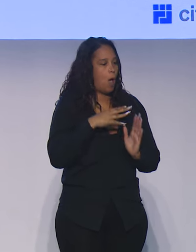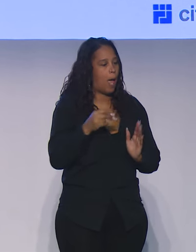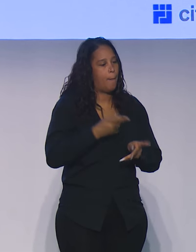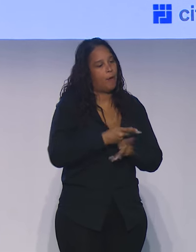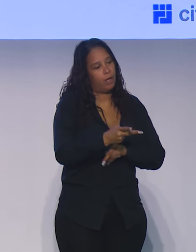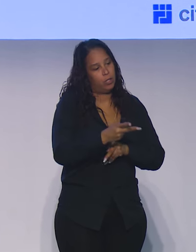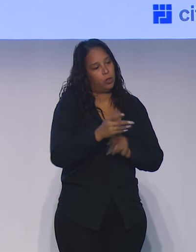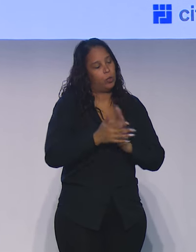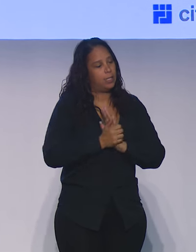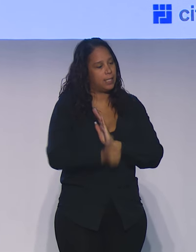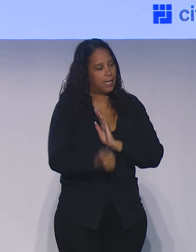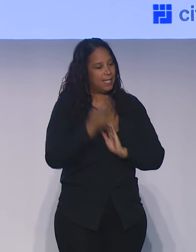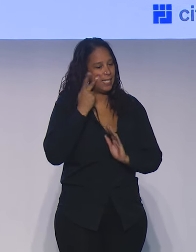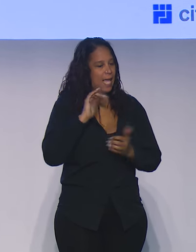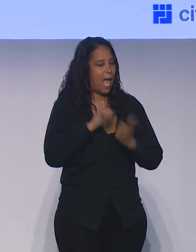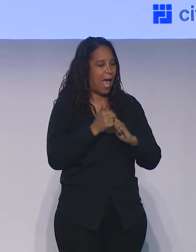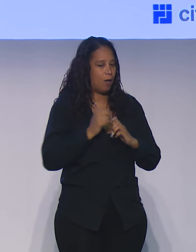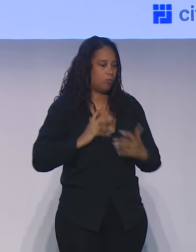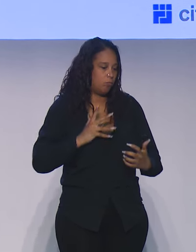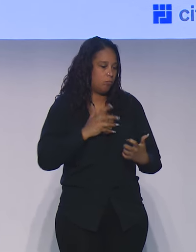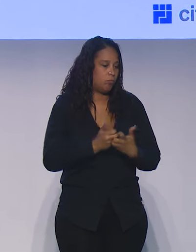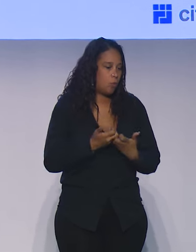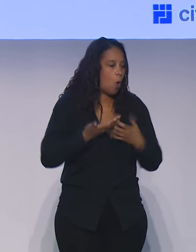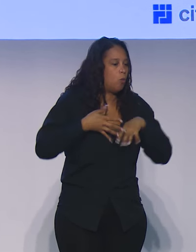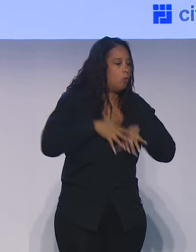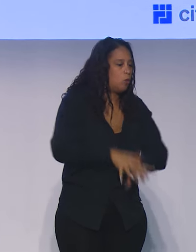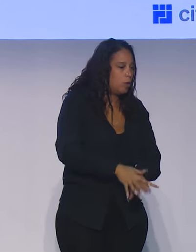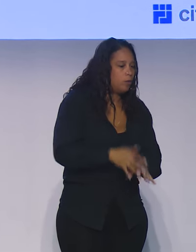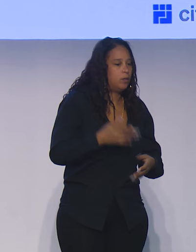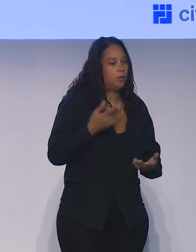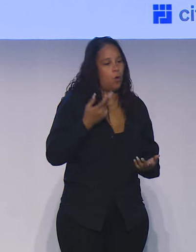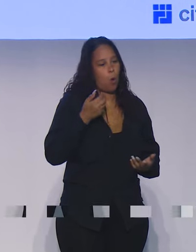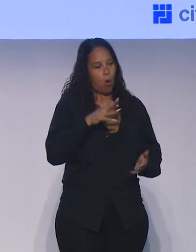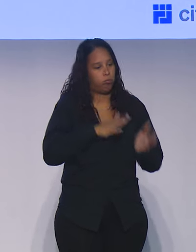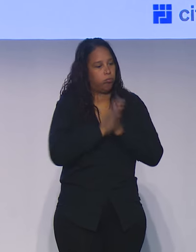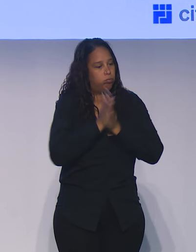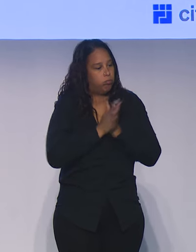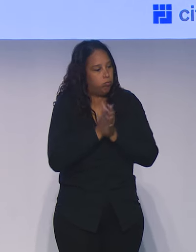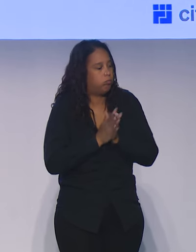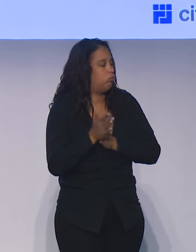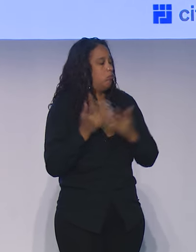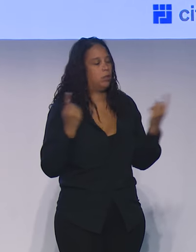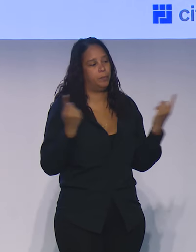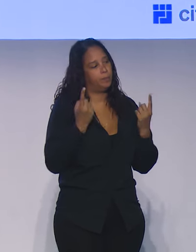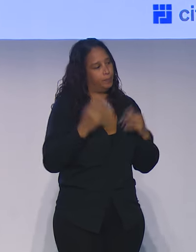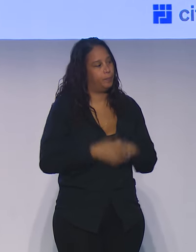fit in such that they can really drive and be part of high-performing interdisciplinary teams.